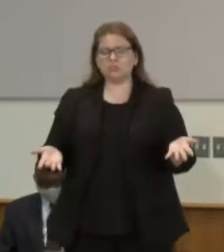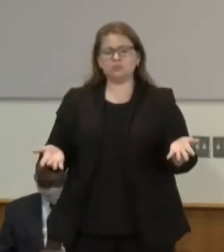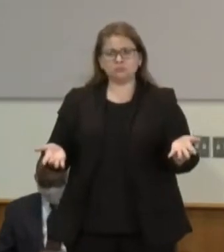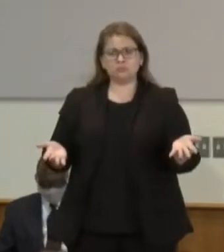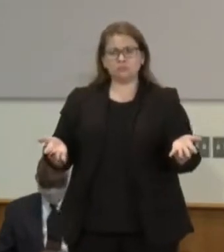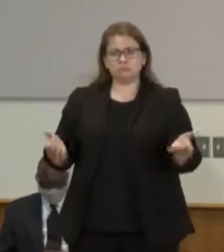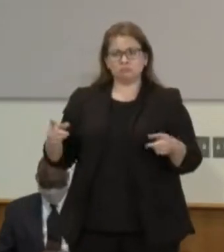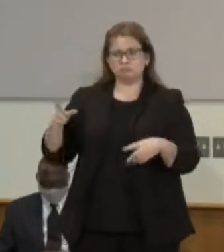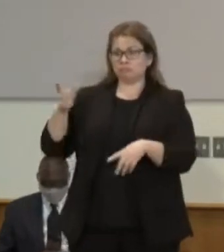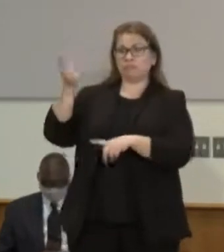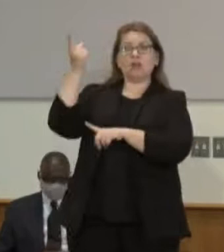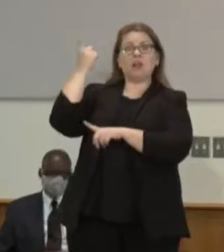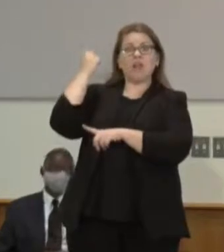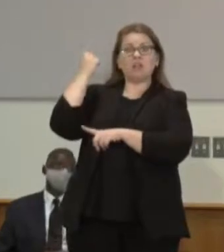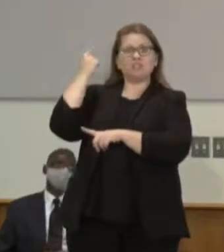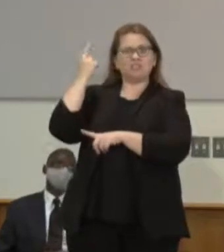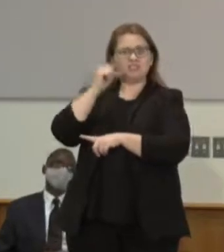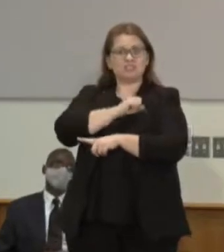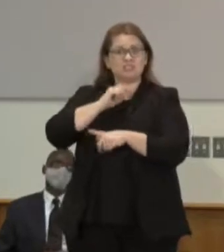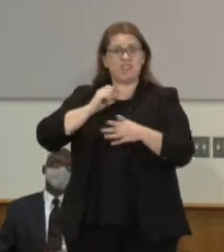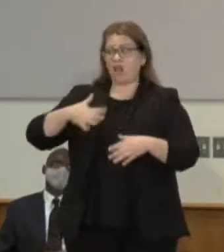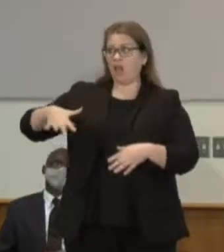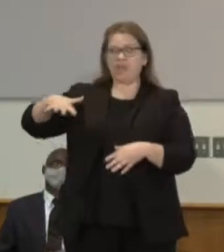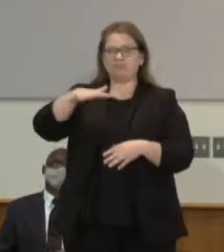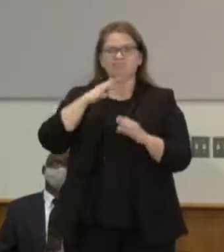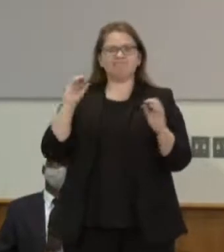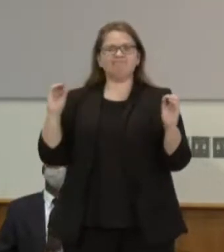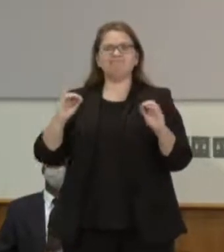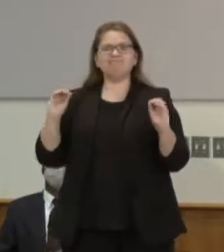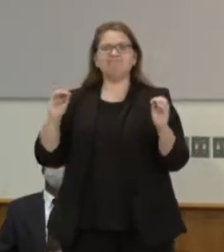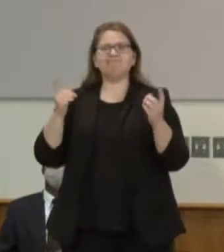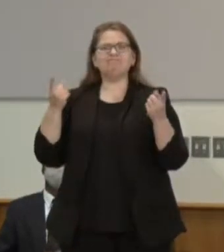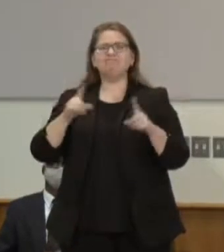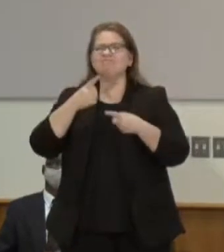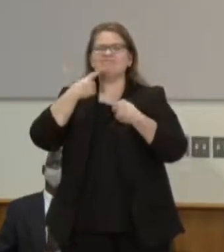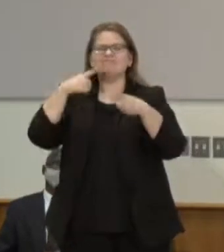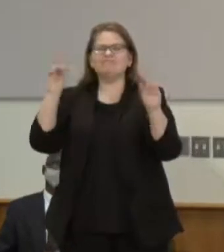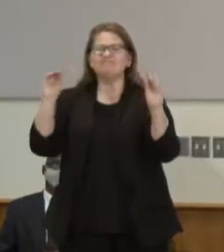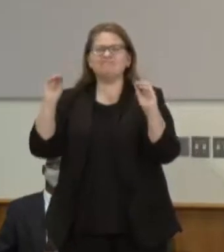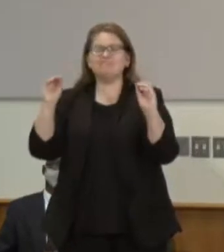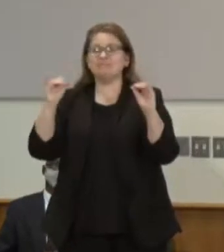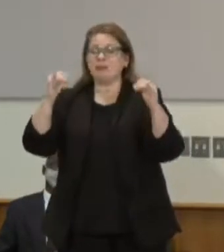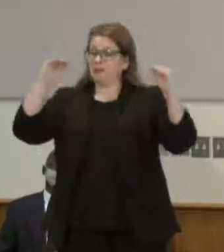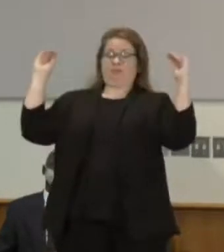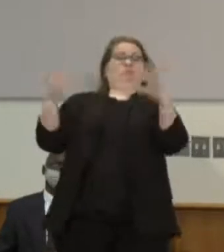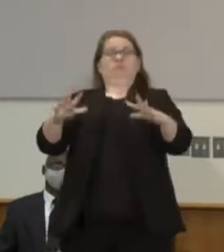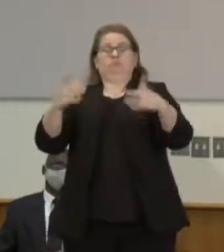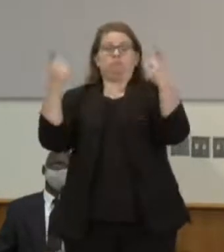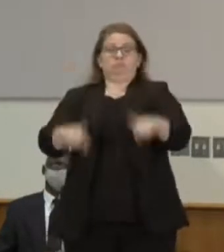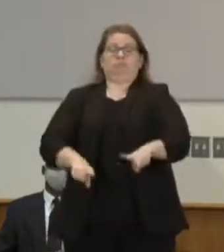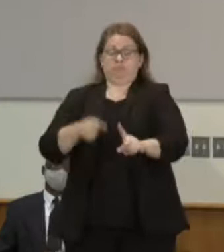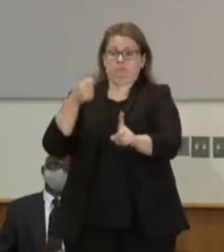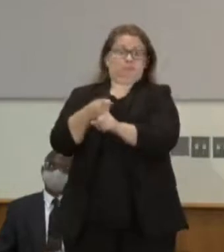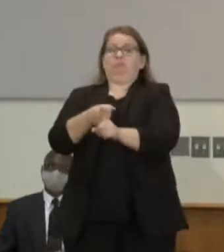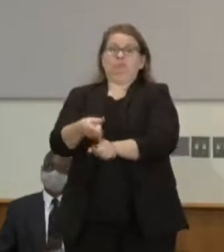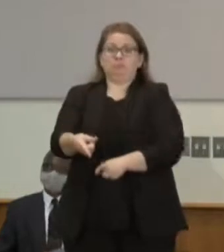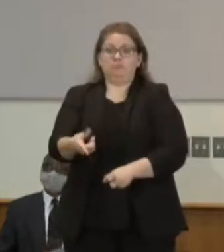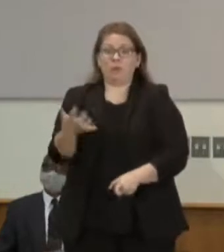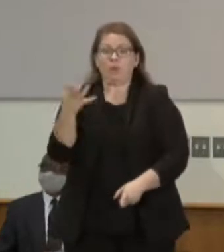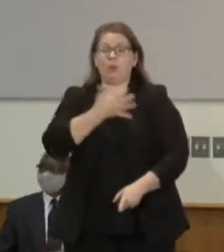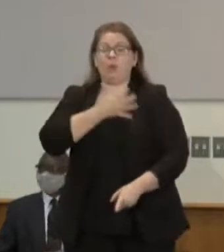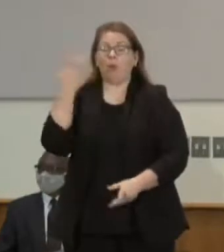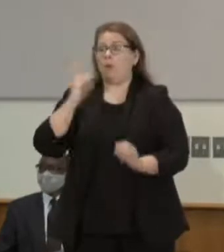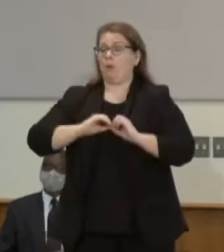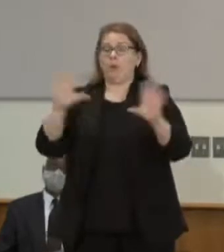year the Senate will see the light because the light's been shown by tens of thousands of Minnesotans over the last couple of weeks most